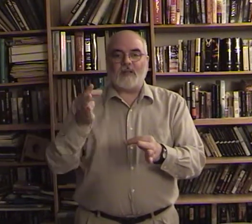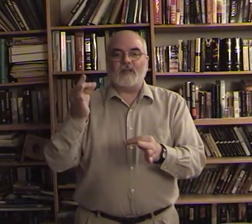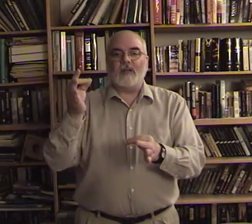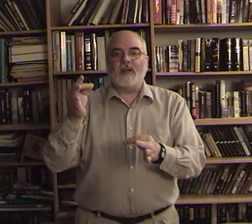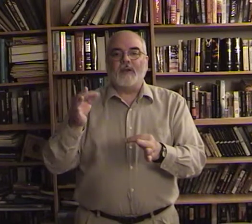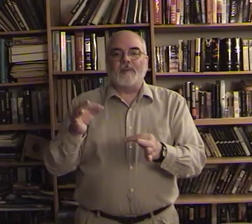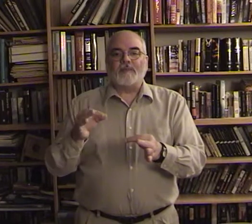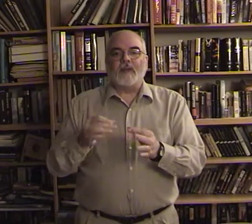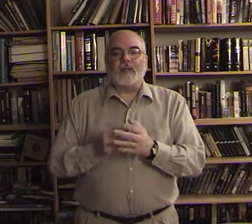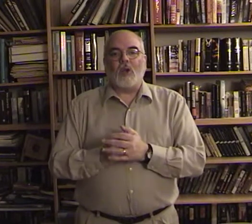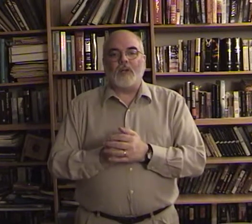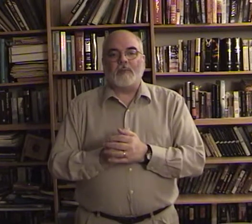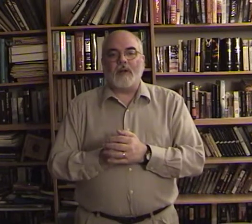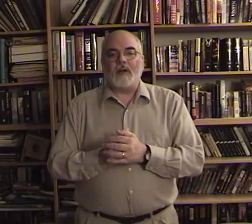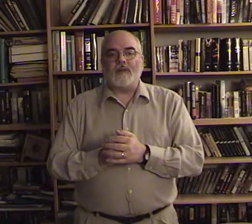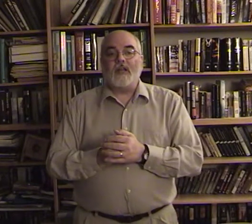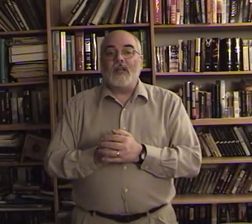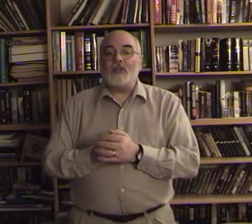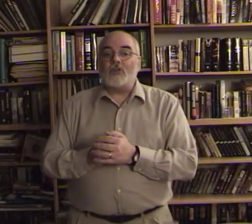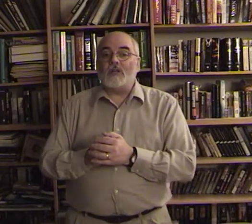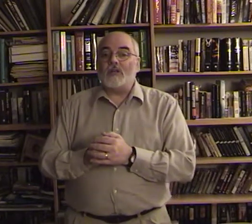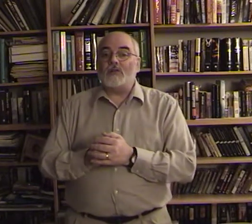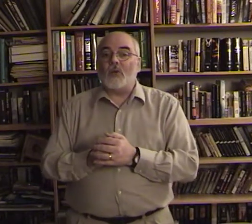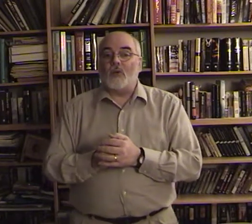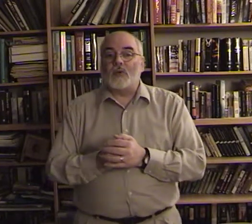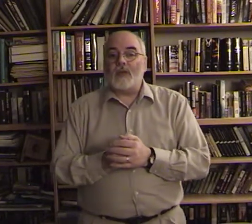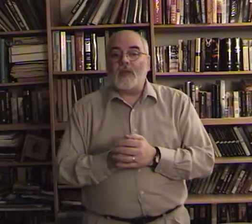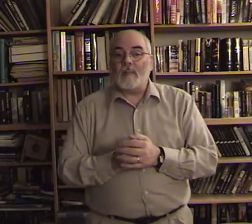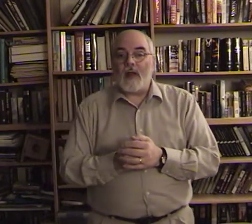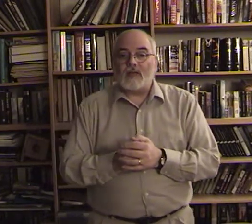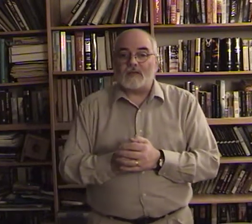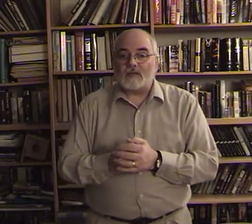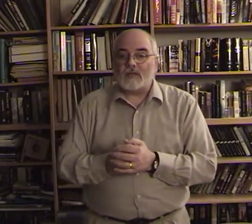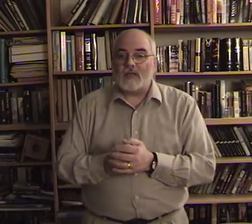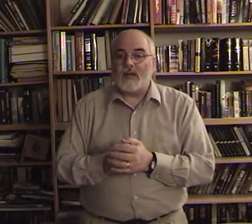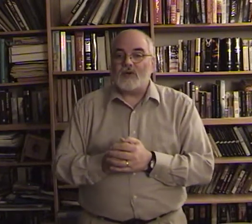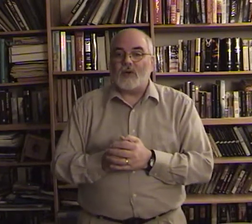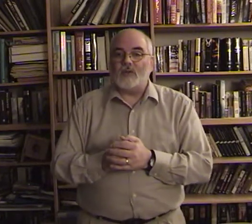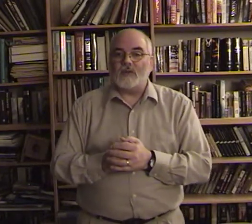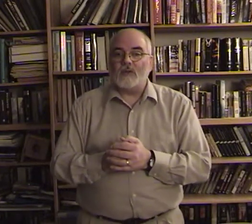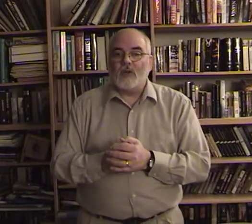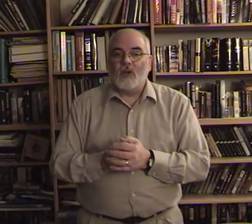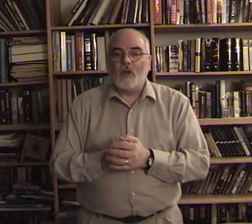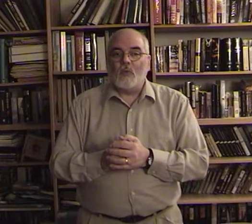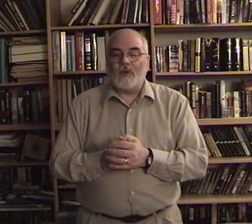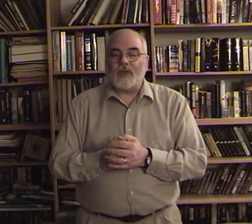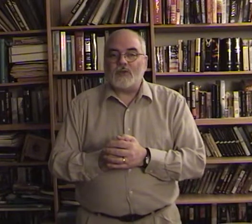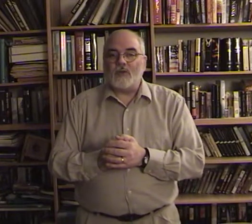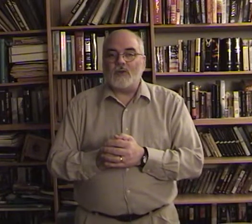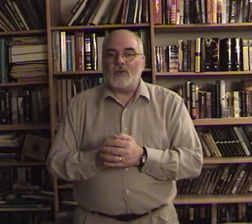holy spirit jesus told the apostles he had chosen what they should do